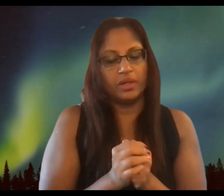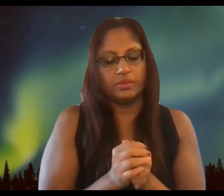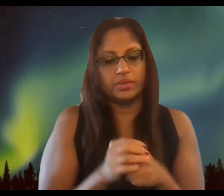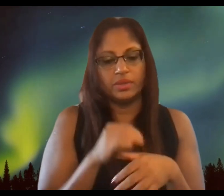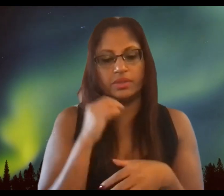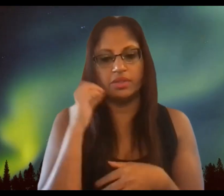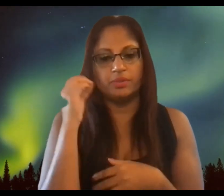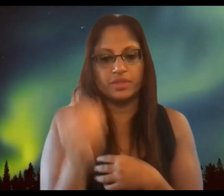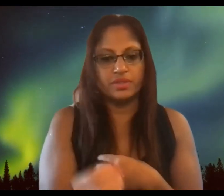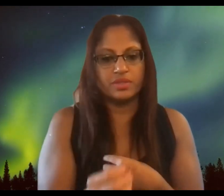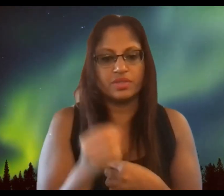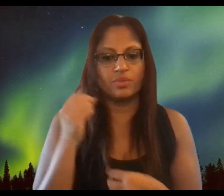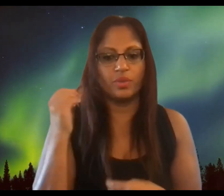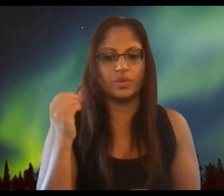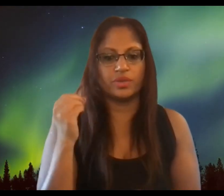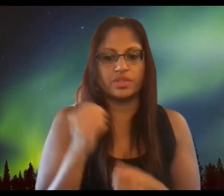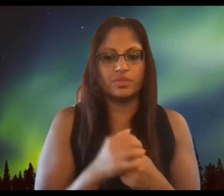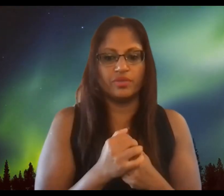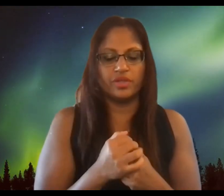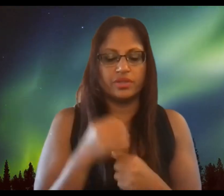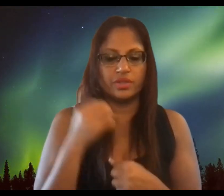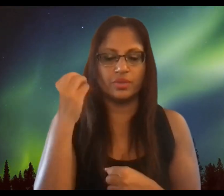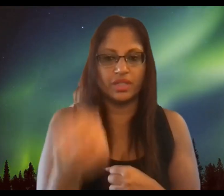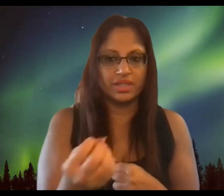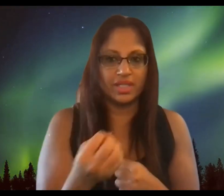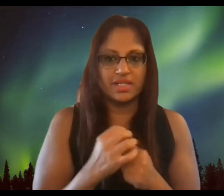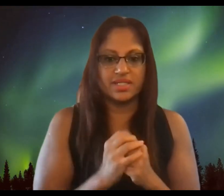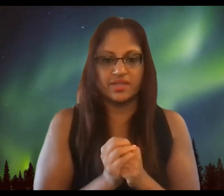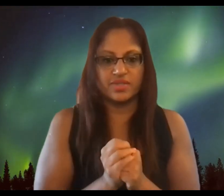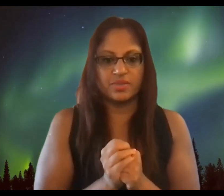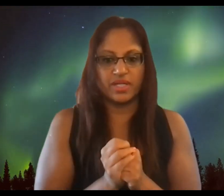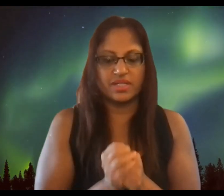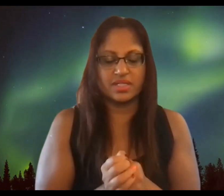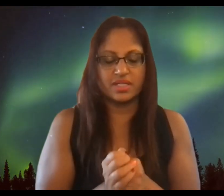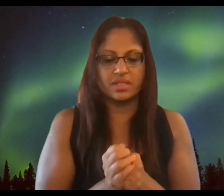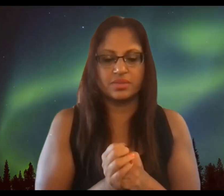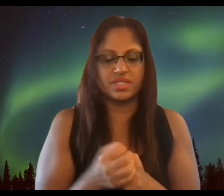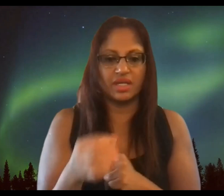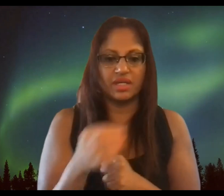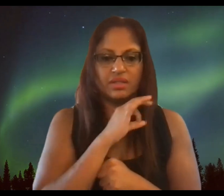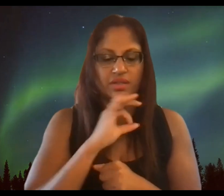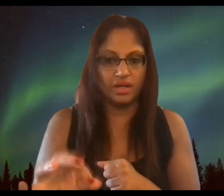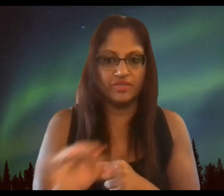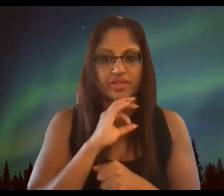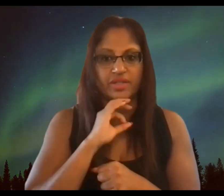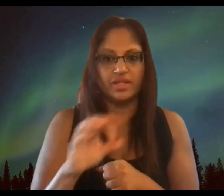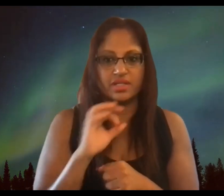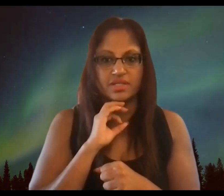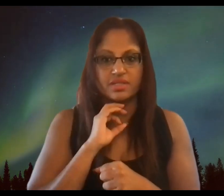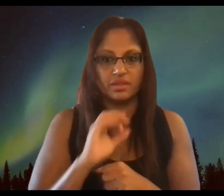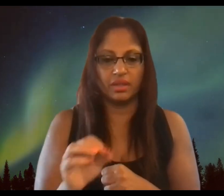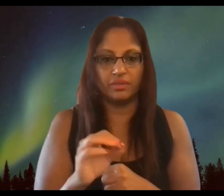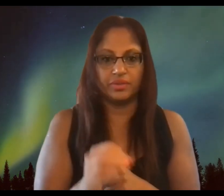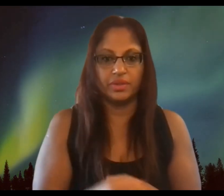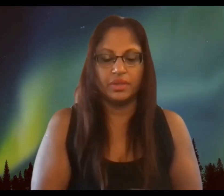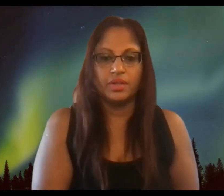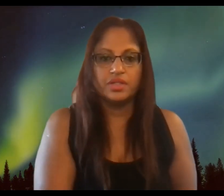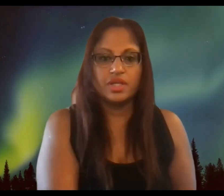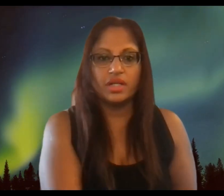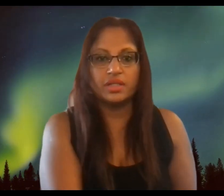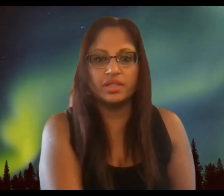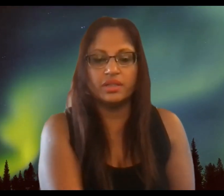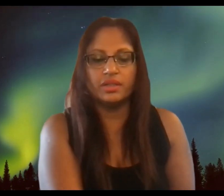talking about to to be to support this movement to create that safe space to say enough is enough